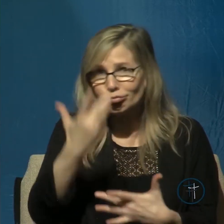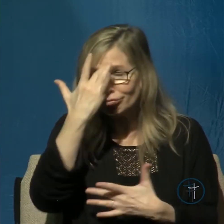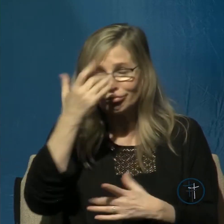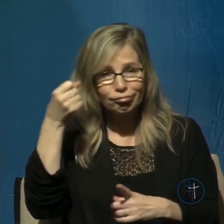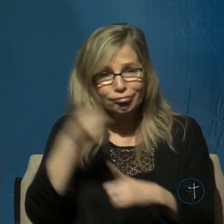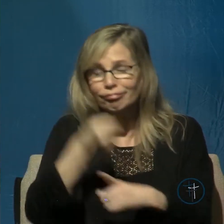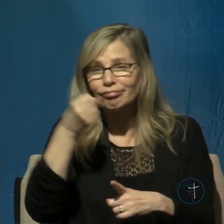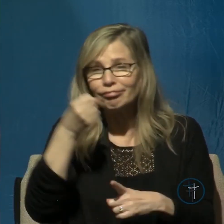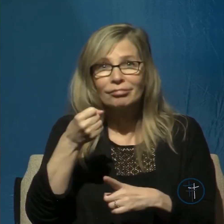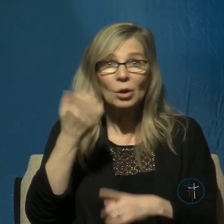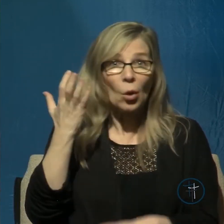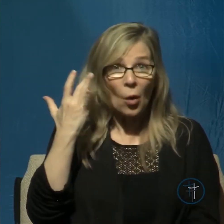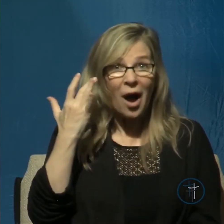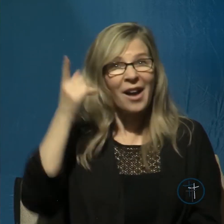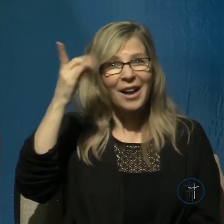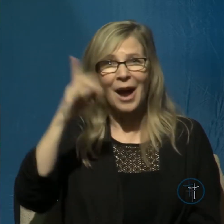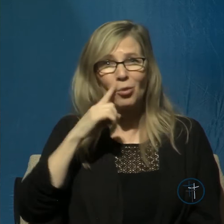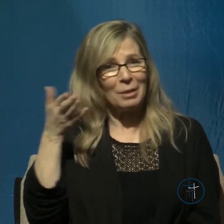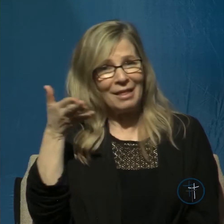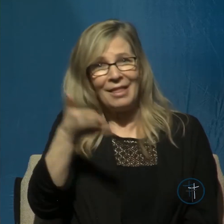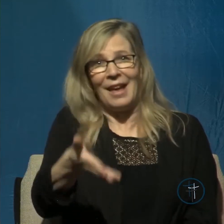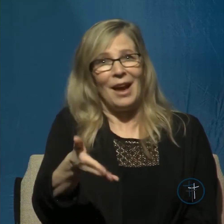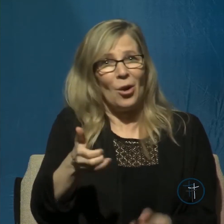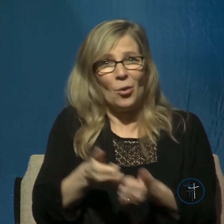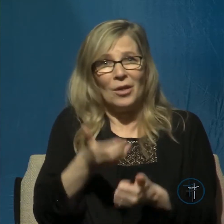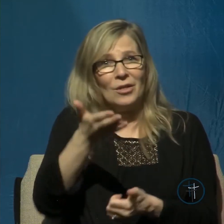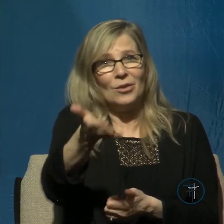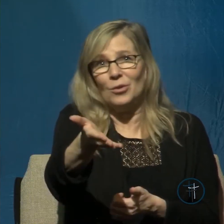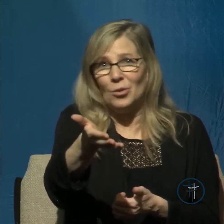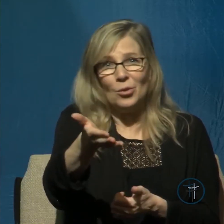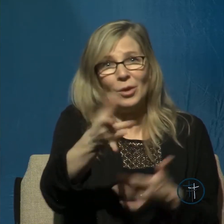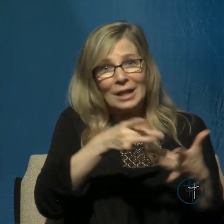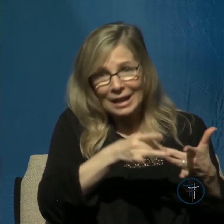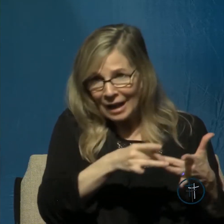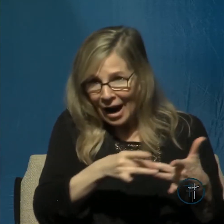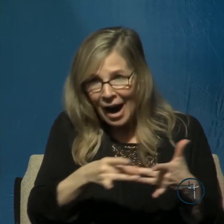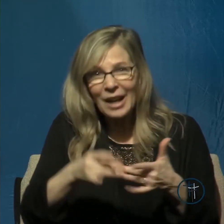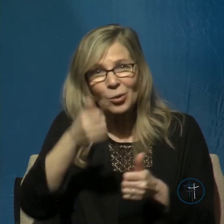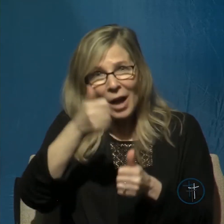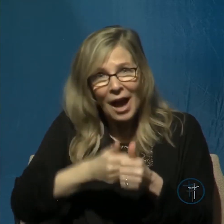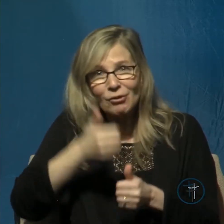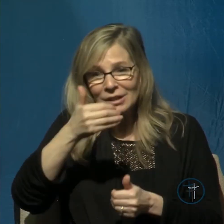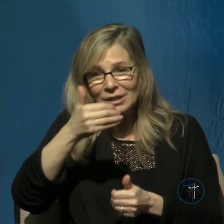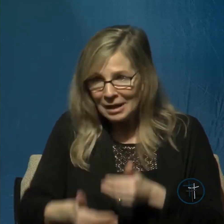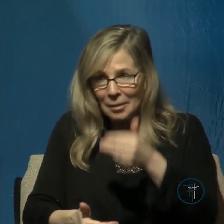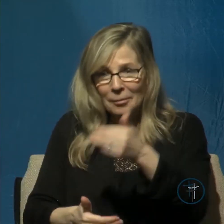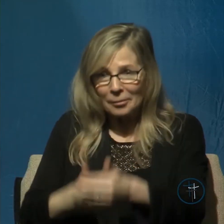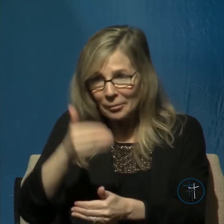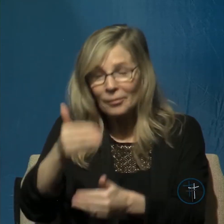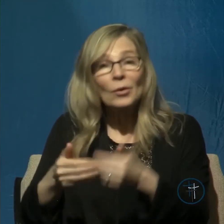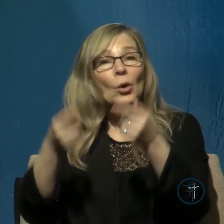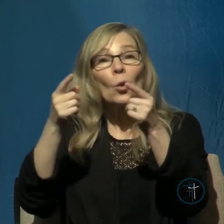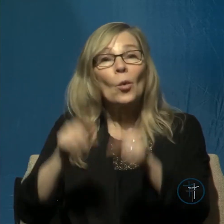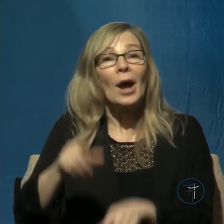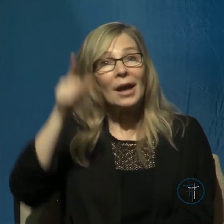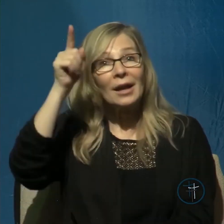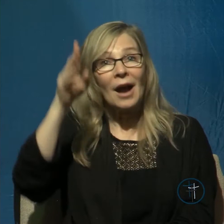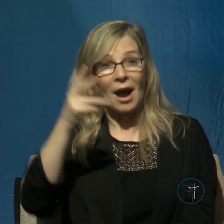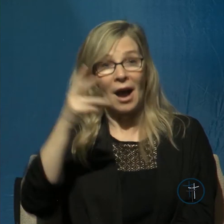he'll be right there with you, guiding you every step of the way and when he sees fit, he will guide you right into